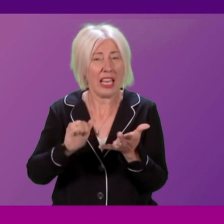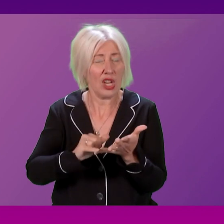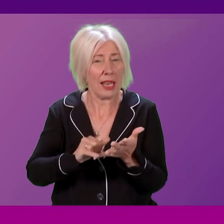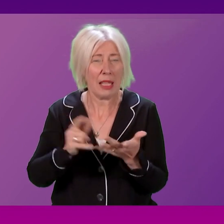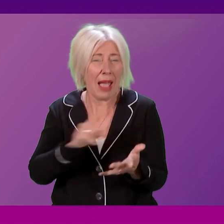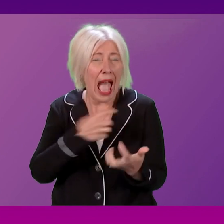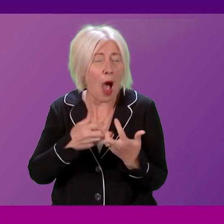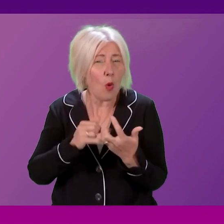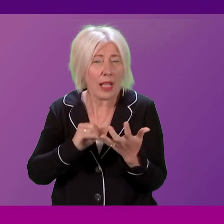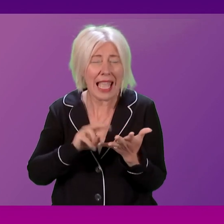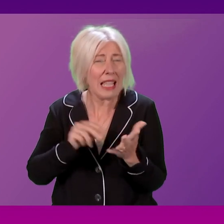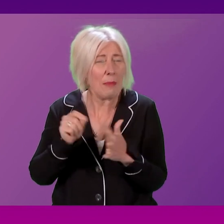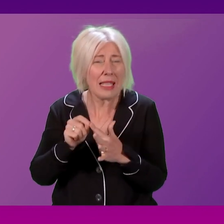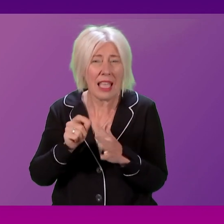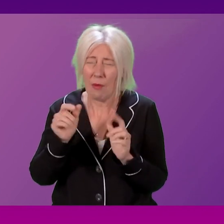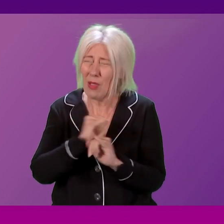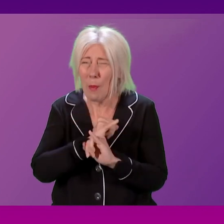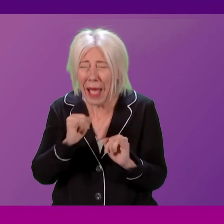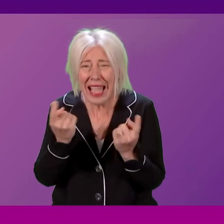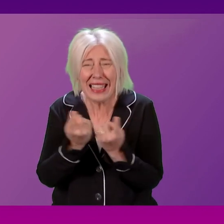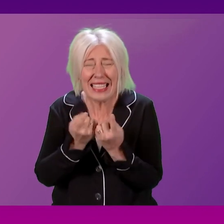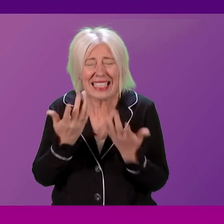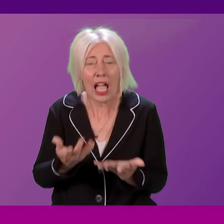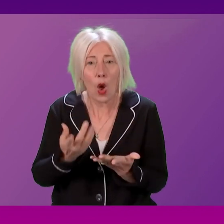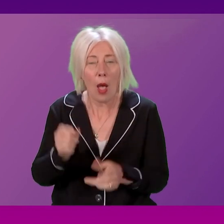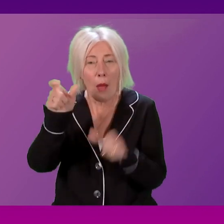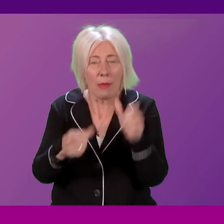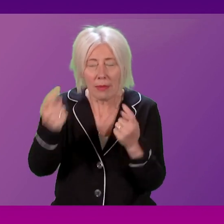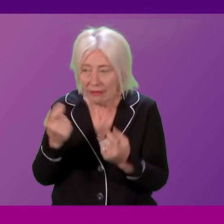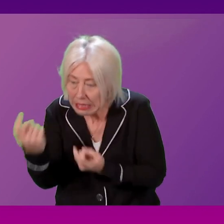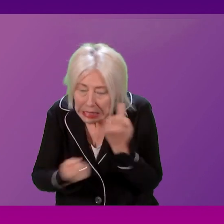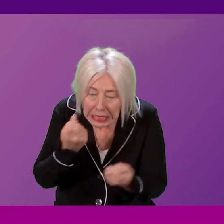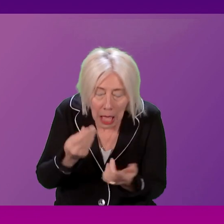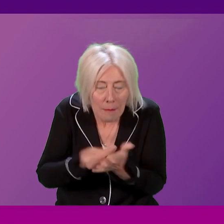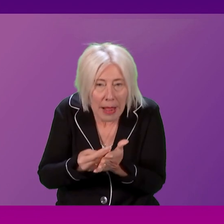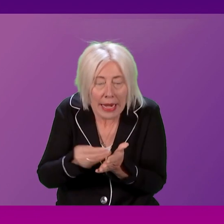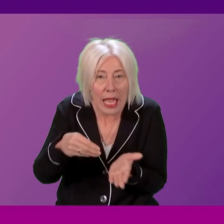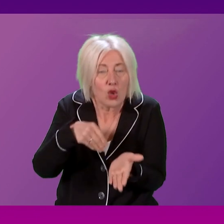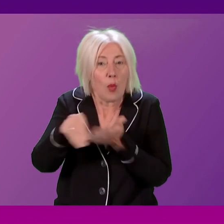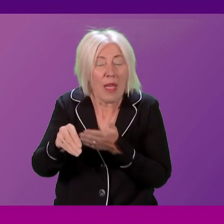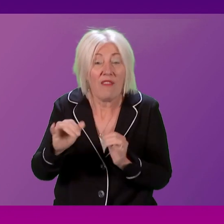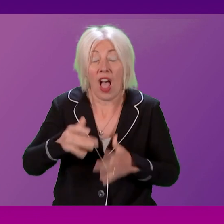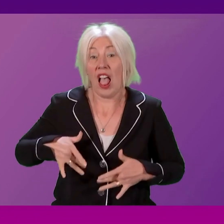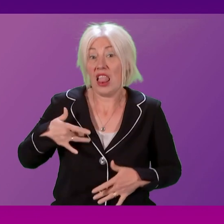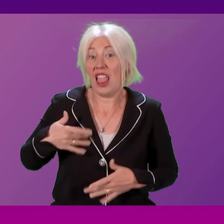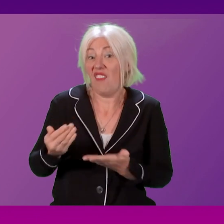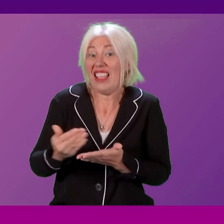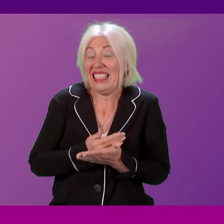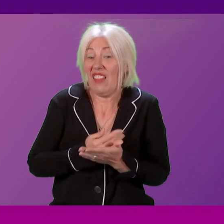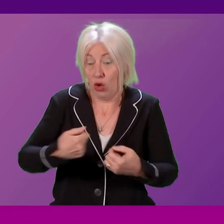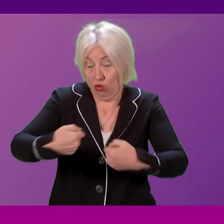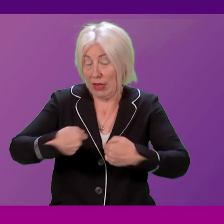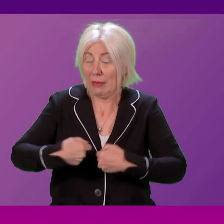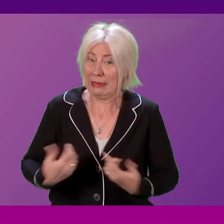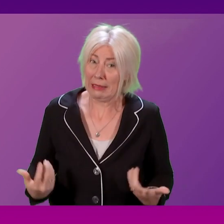patients are having to find the cash to pay for life-saving cancer treatment? First Minister. Of course, President